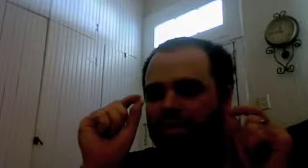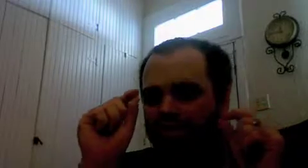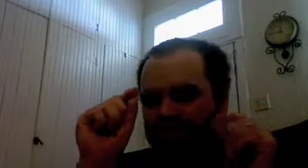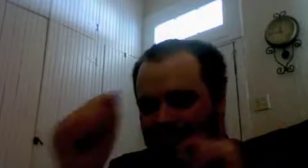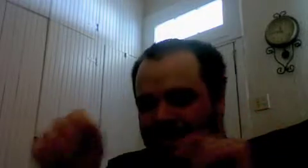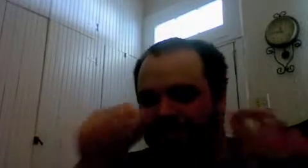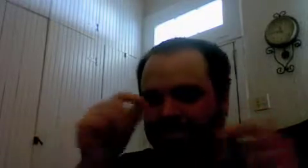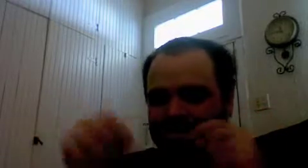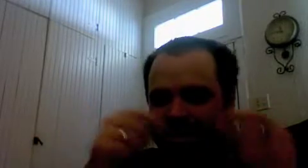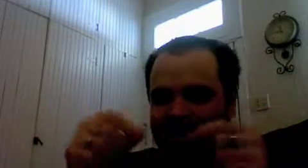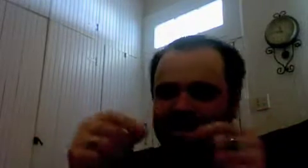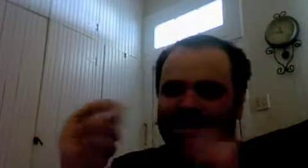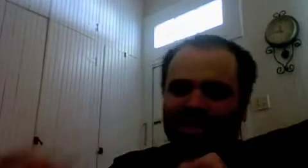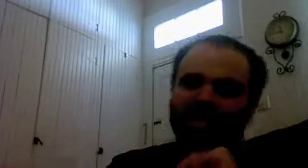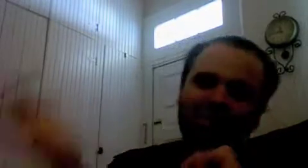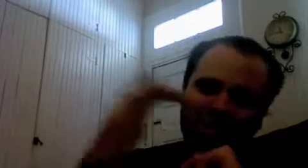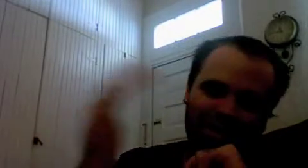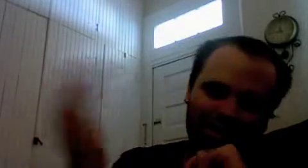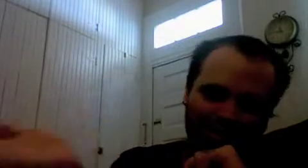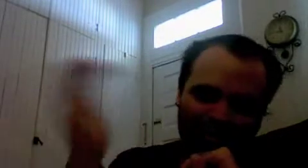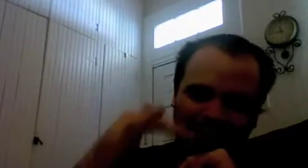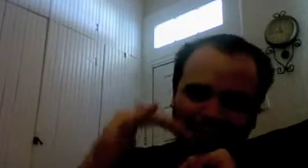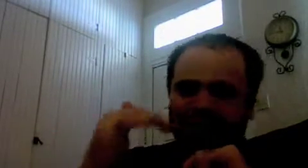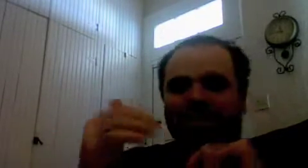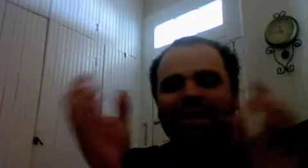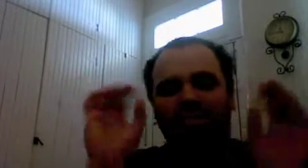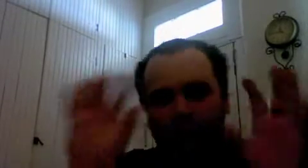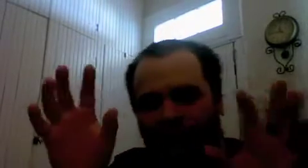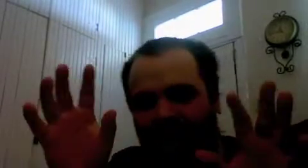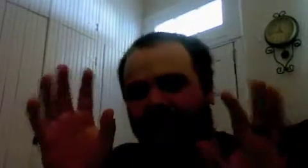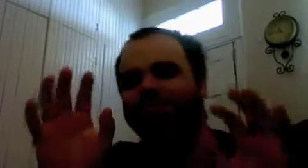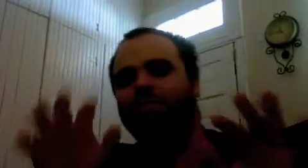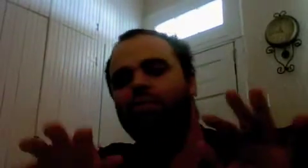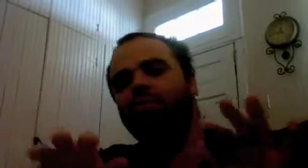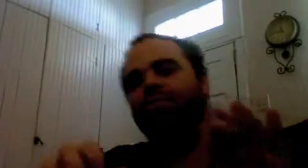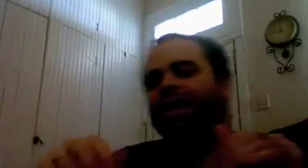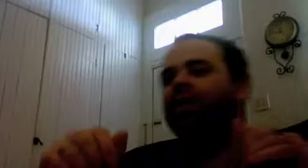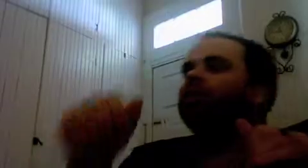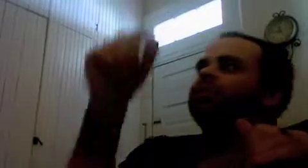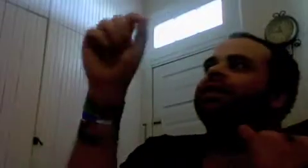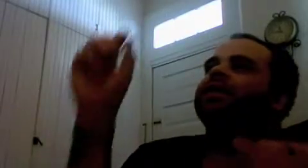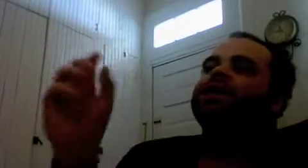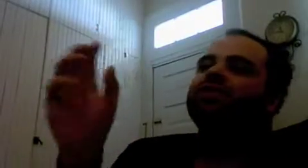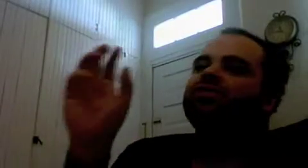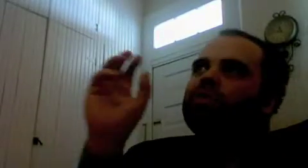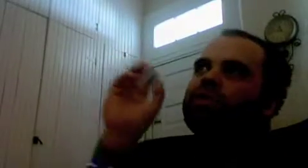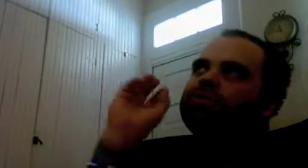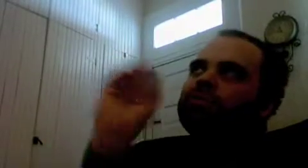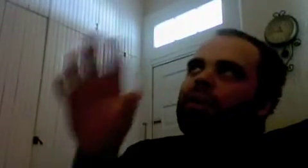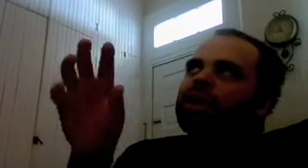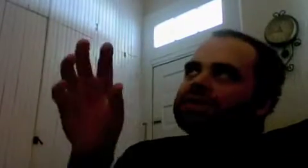this idea is useful of explaining why this is important for Hegel right so for Marx